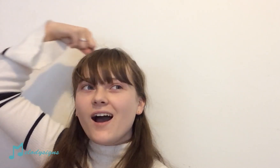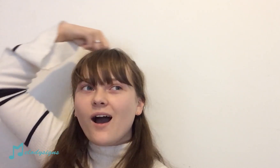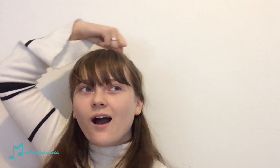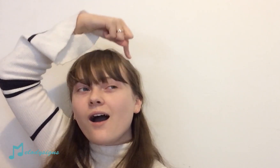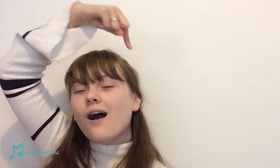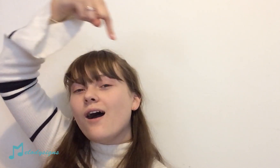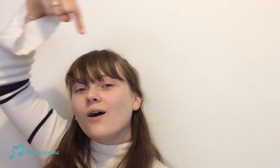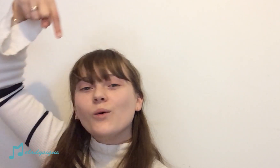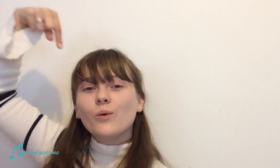Ooh